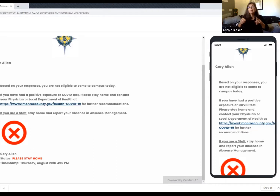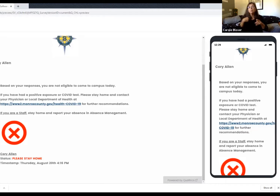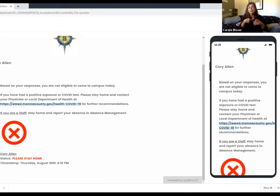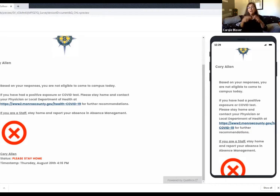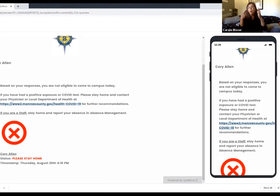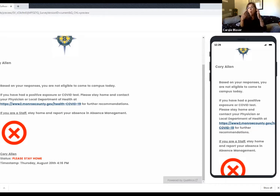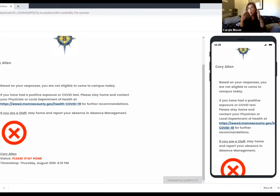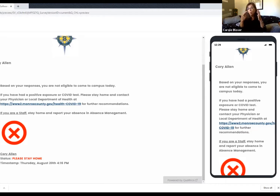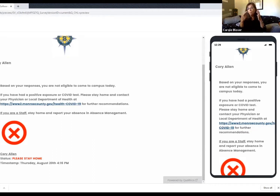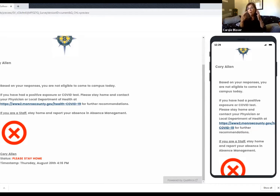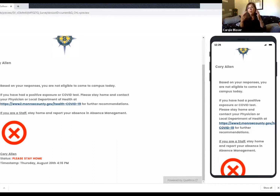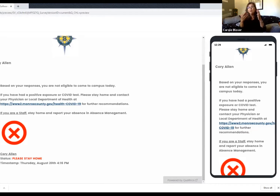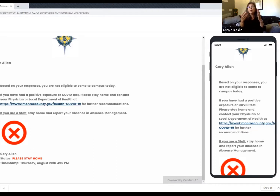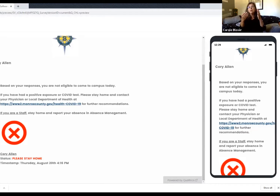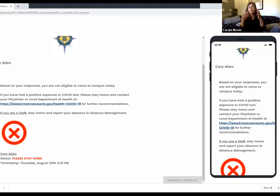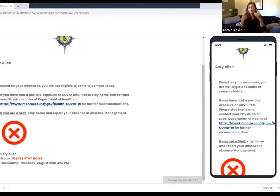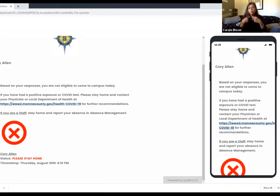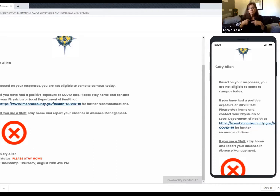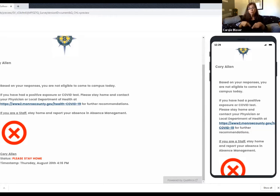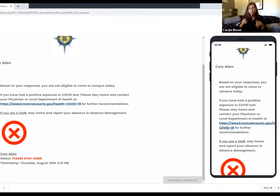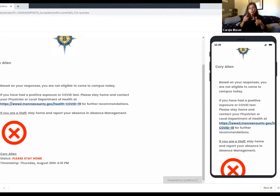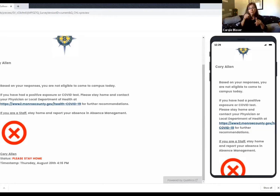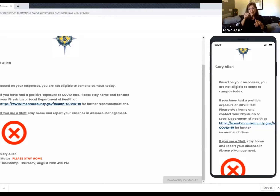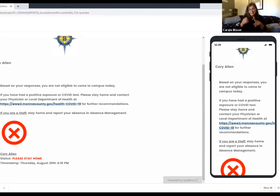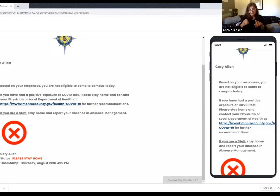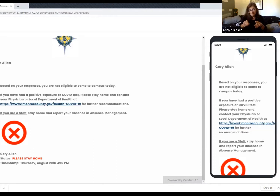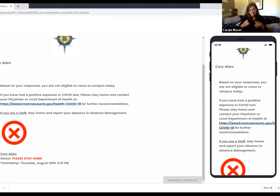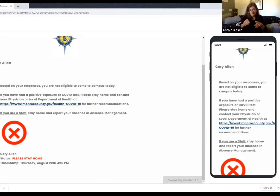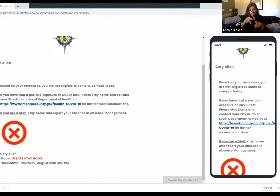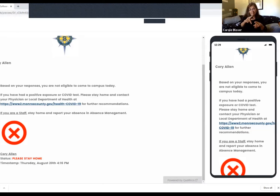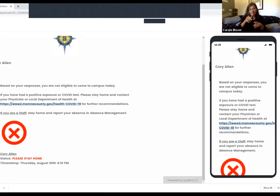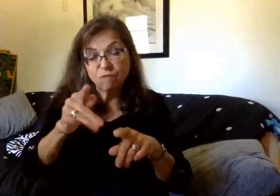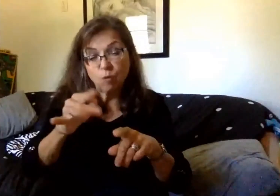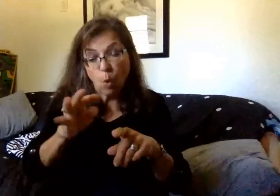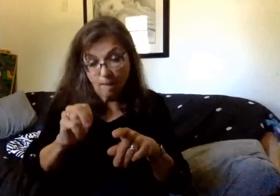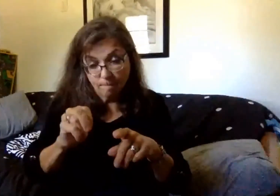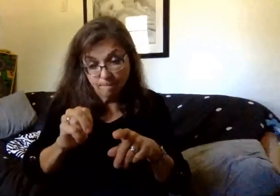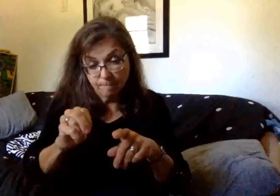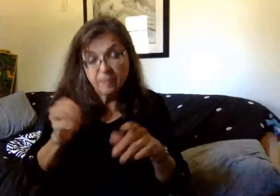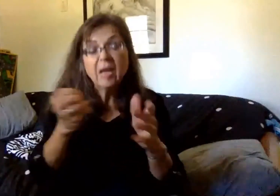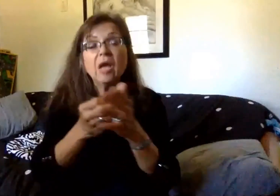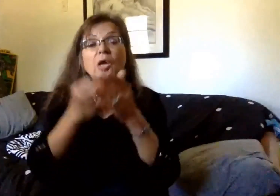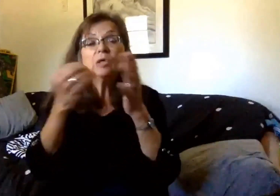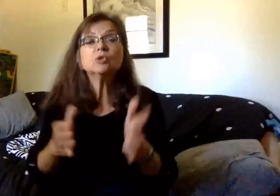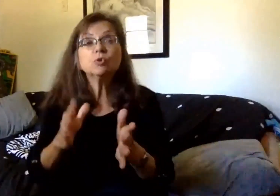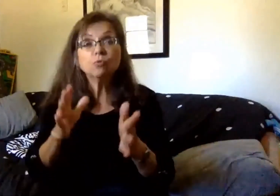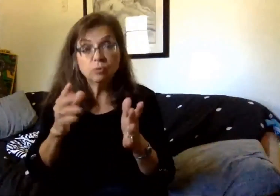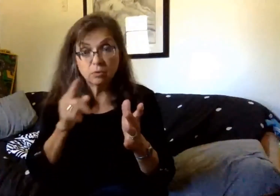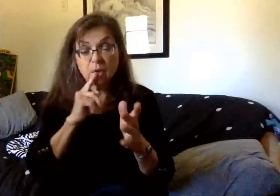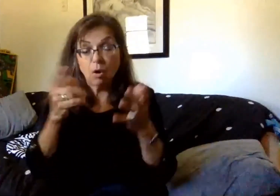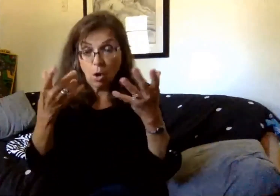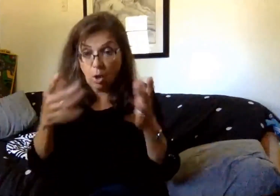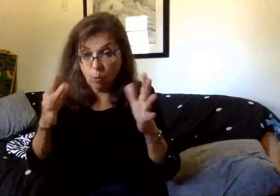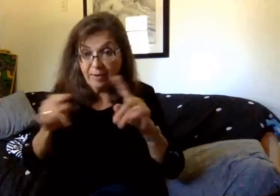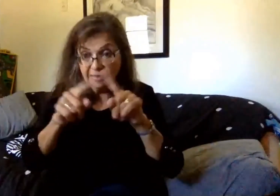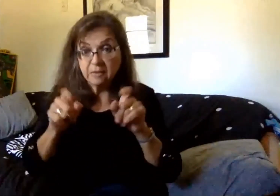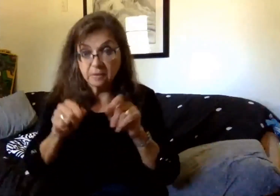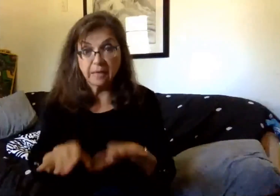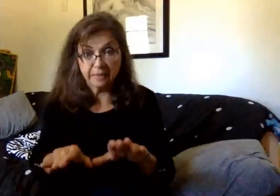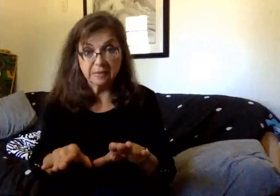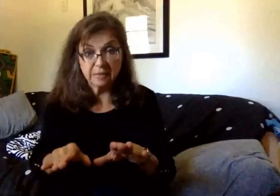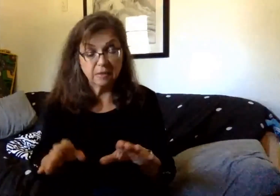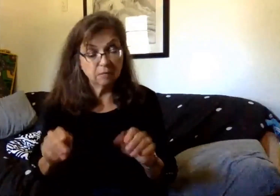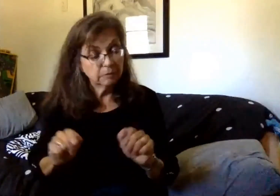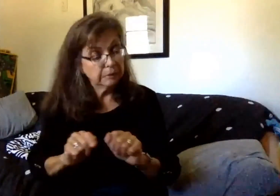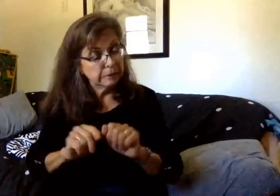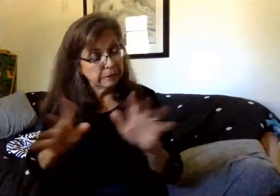that through this web-based platform, students arriving at school will have already been tested. And are cleared and